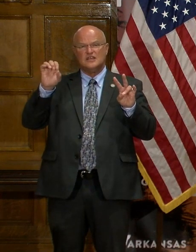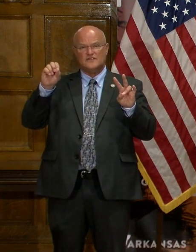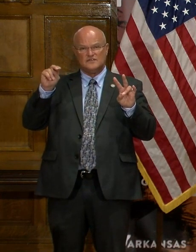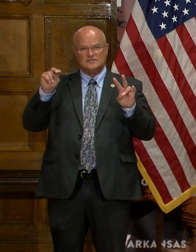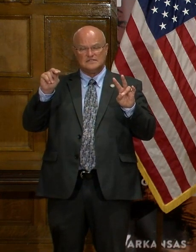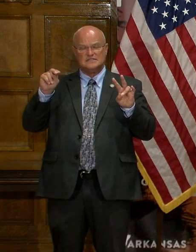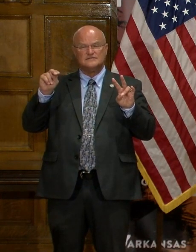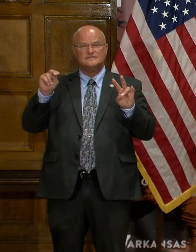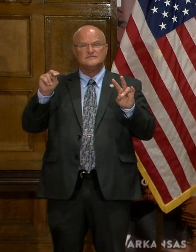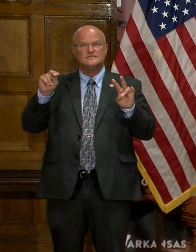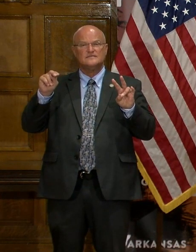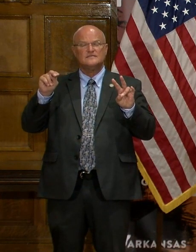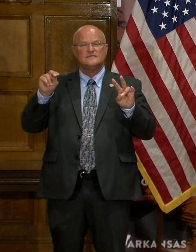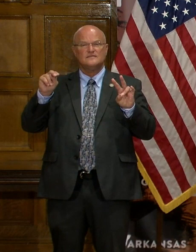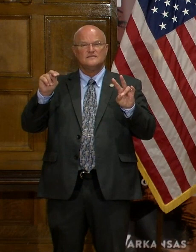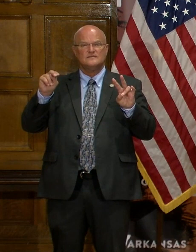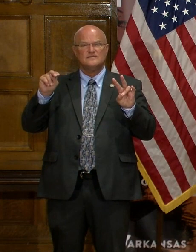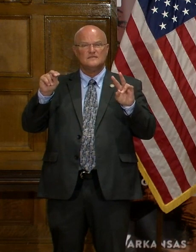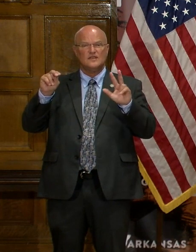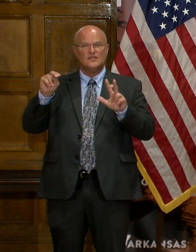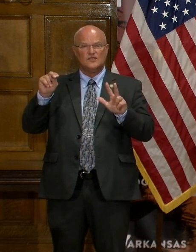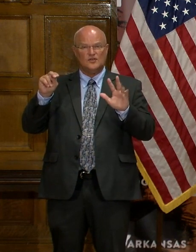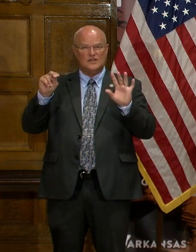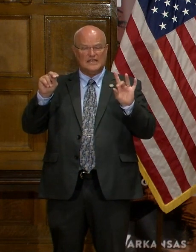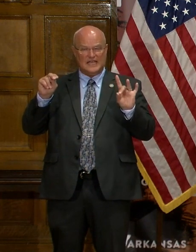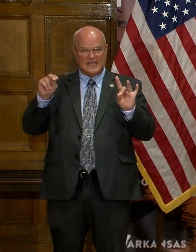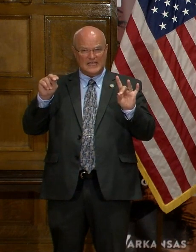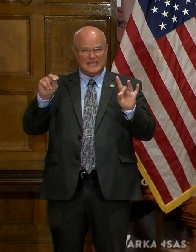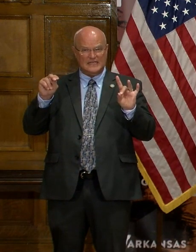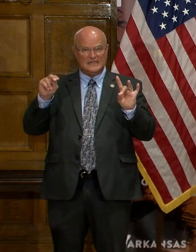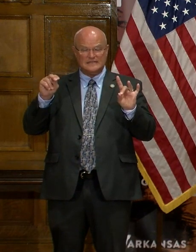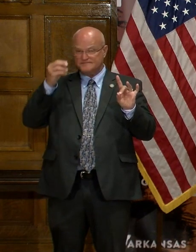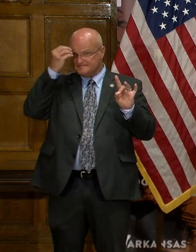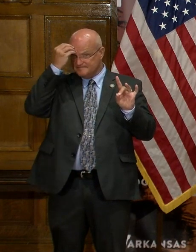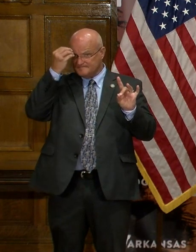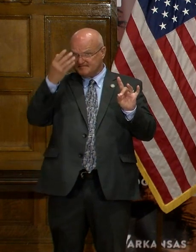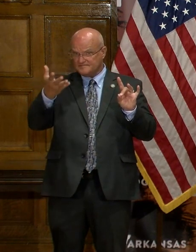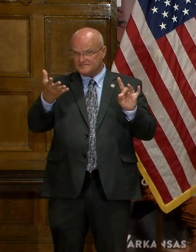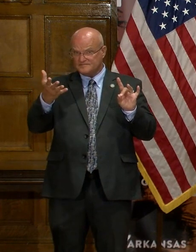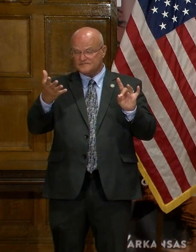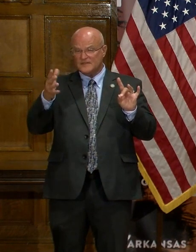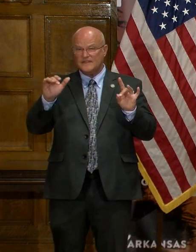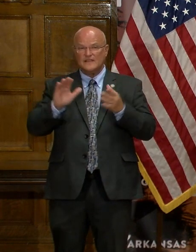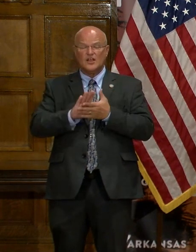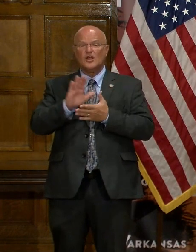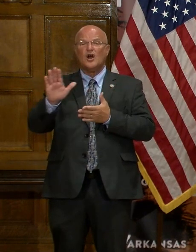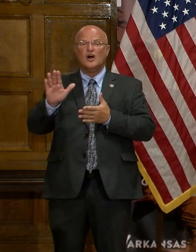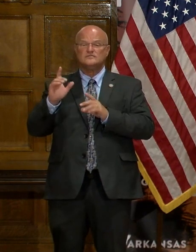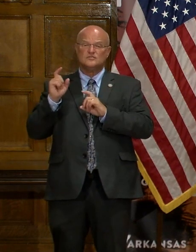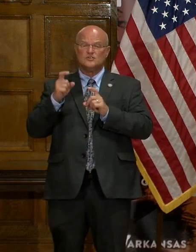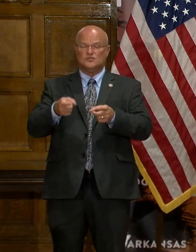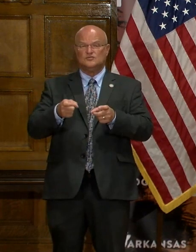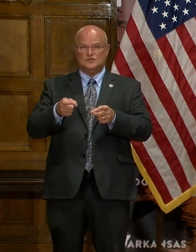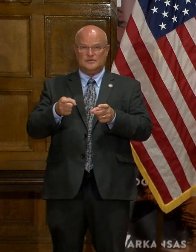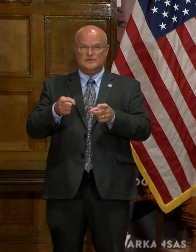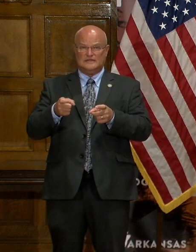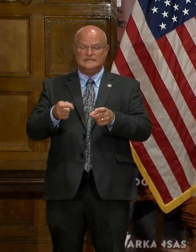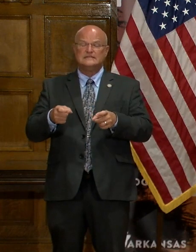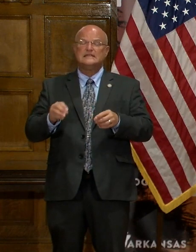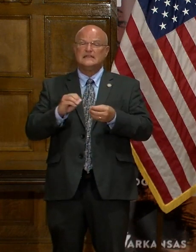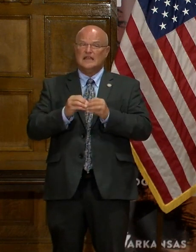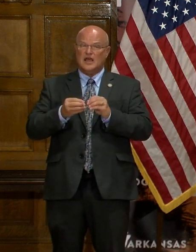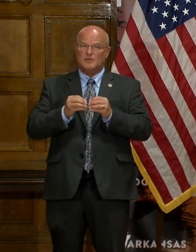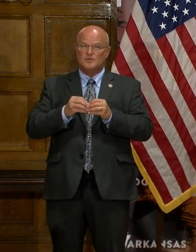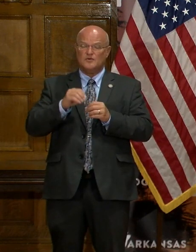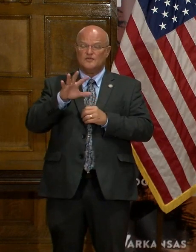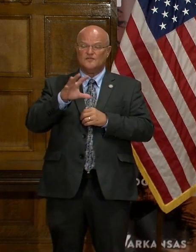increased to 38. Important to note again that the colleges are contributing significantly to